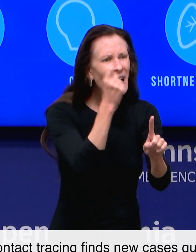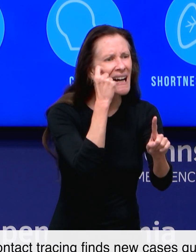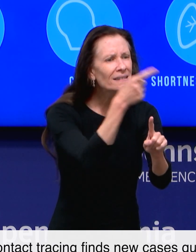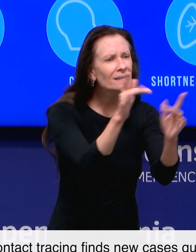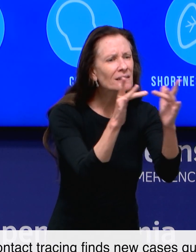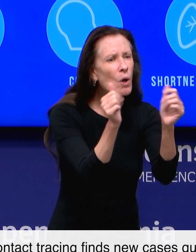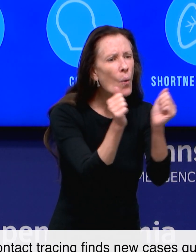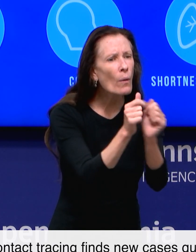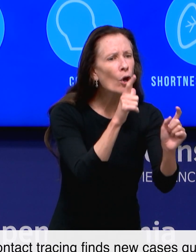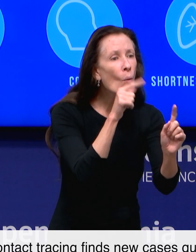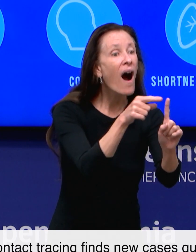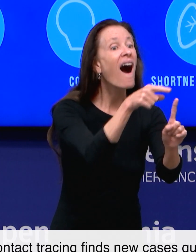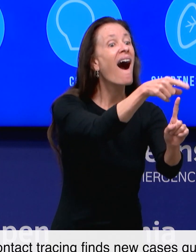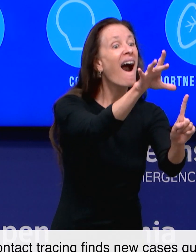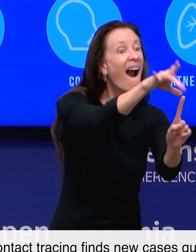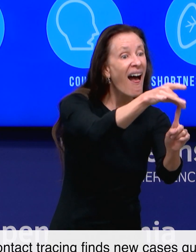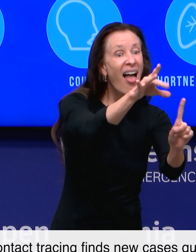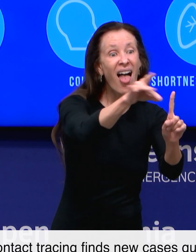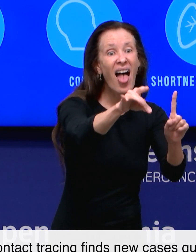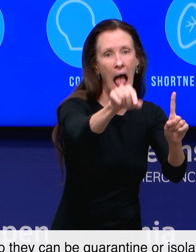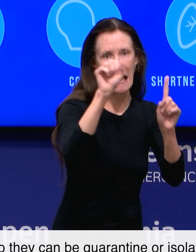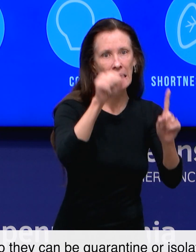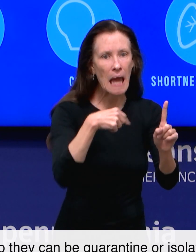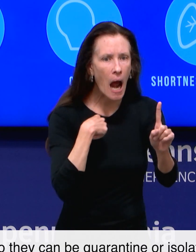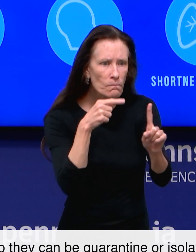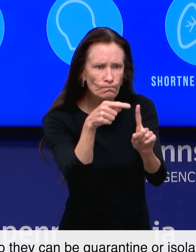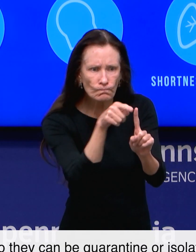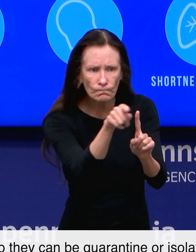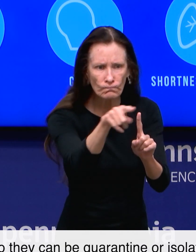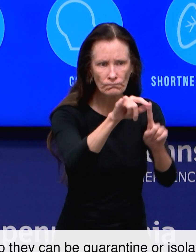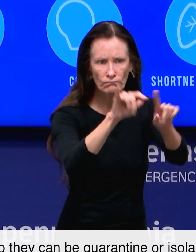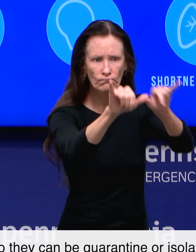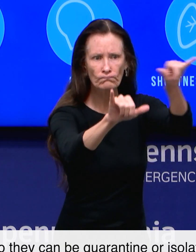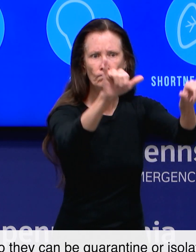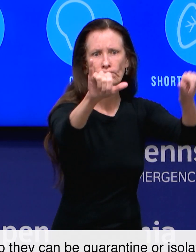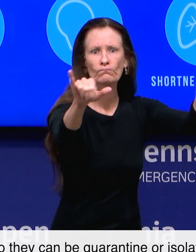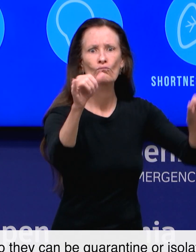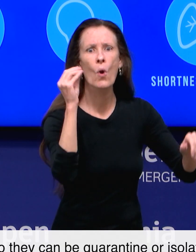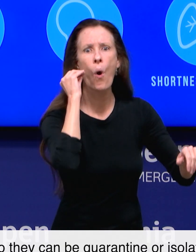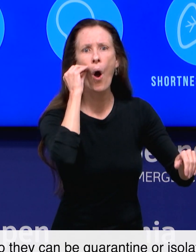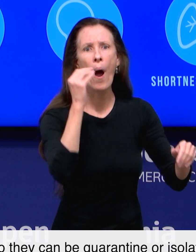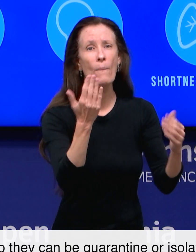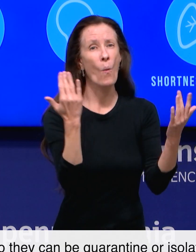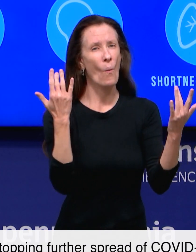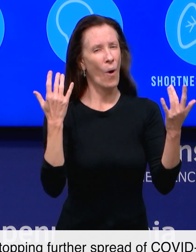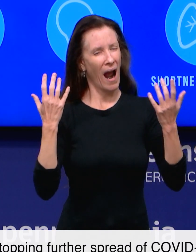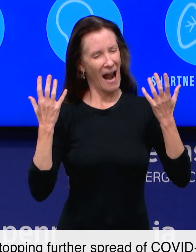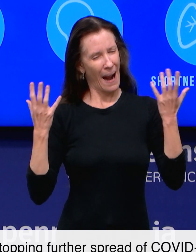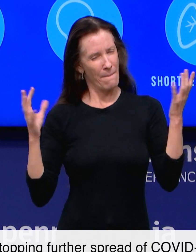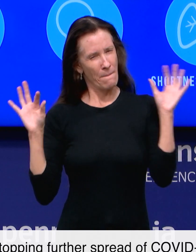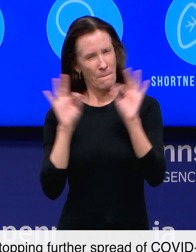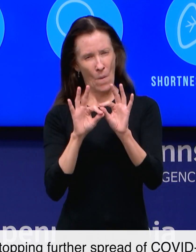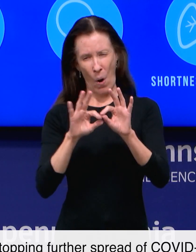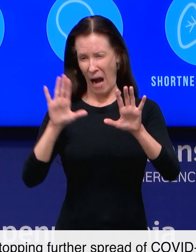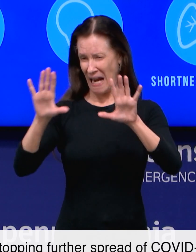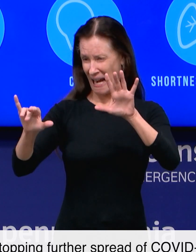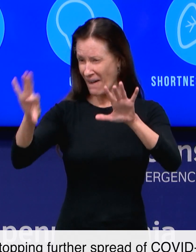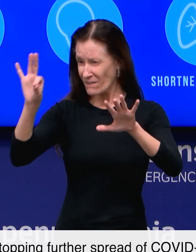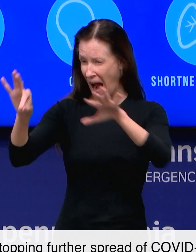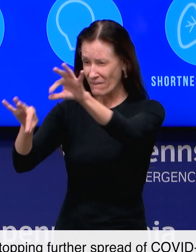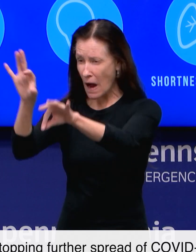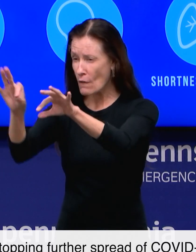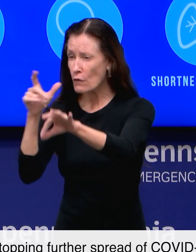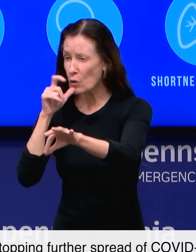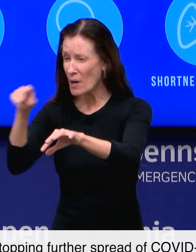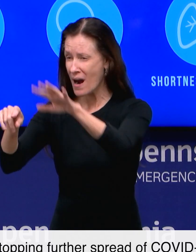Contact tracing finds new cases quickly so they can be quarantined or isolated, stopping further spread of